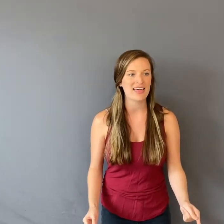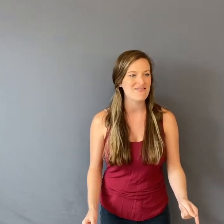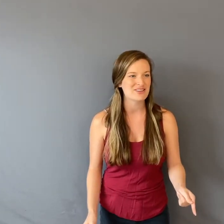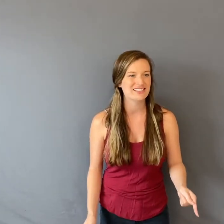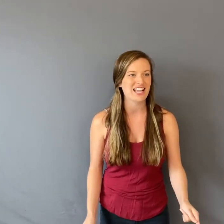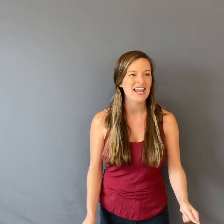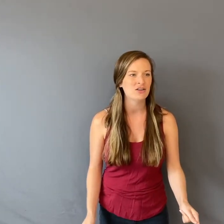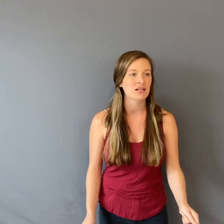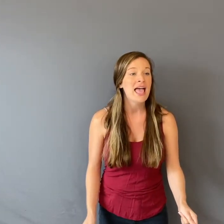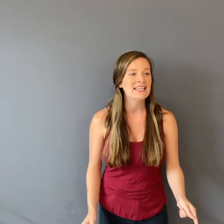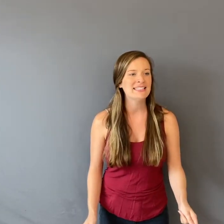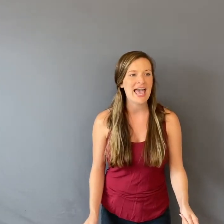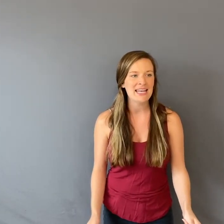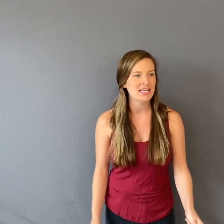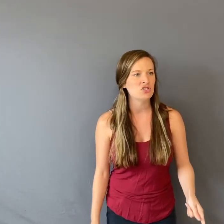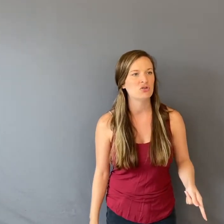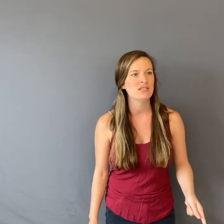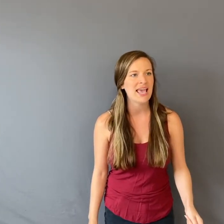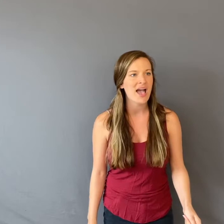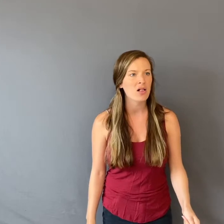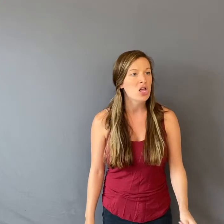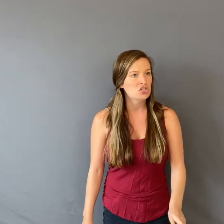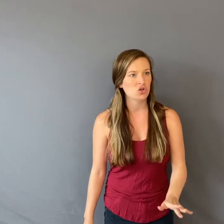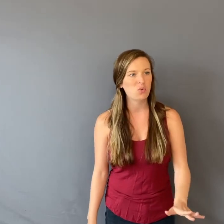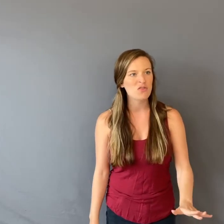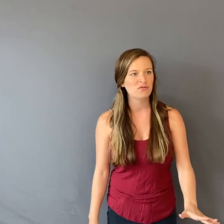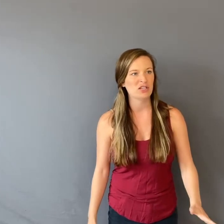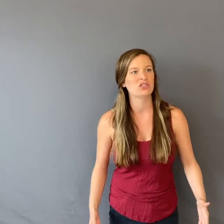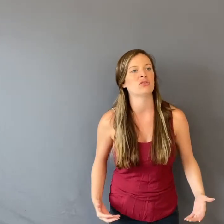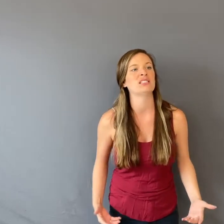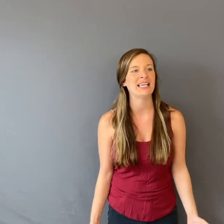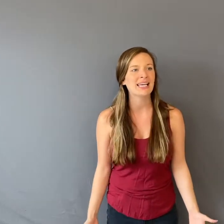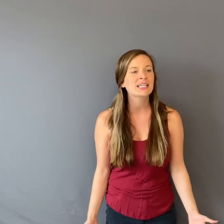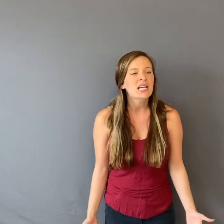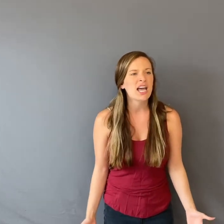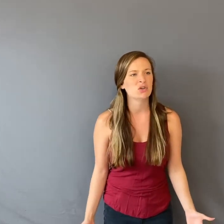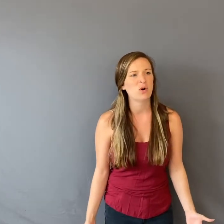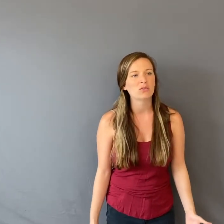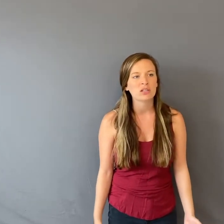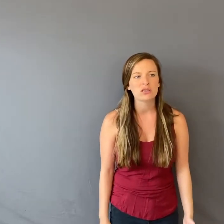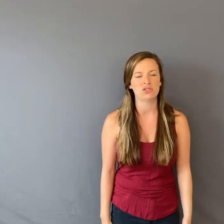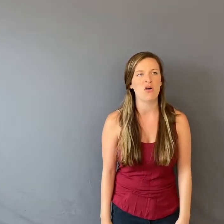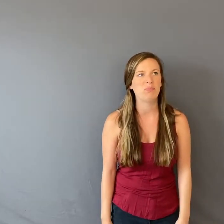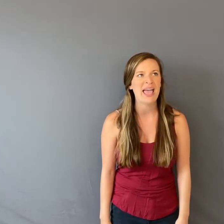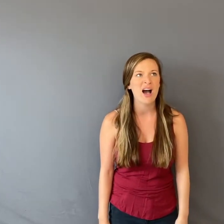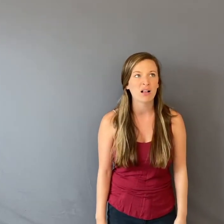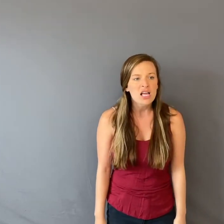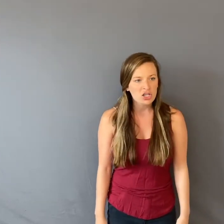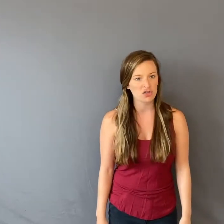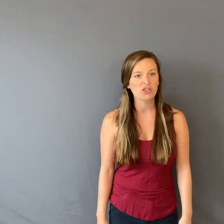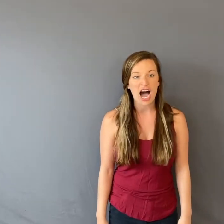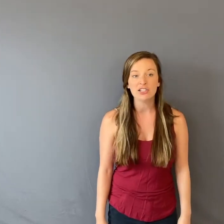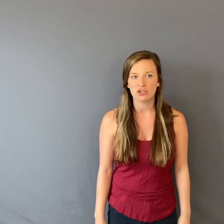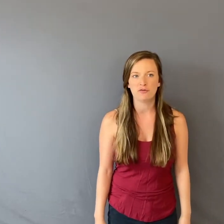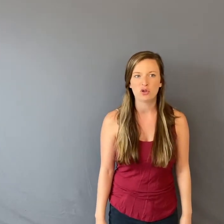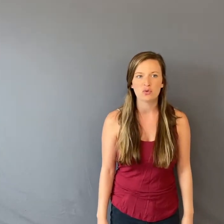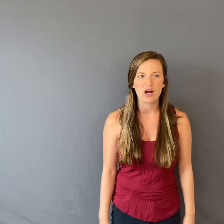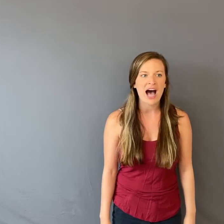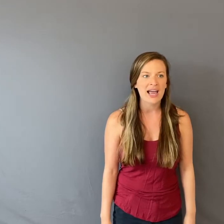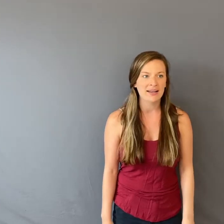that recital and get into Yale So you won't feel so sick and you won't look so pale Cause you've got your full ride